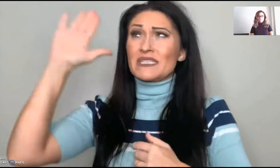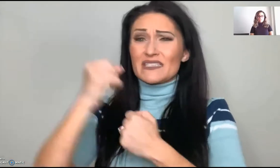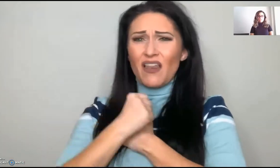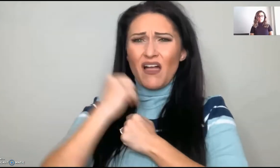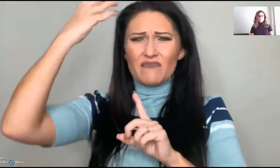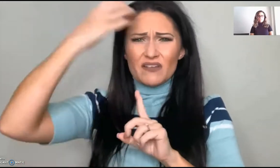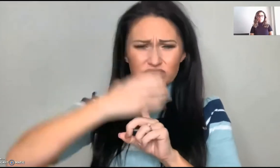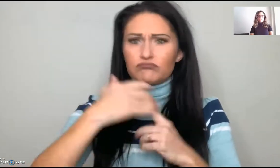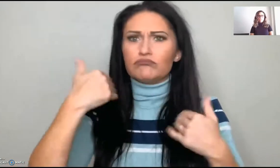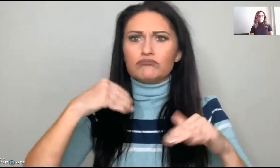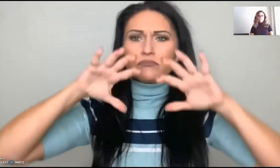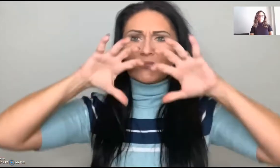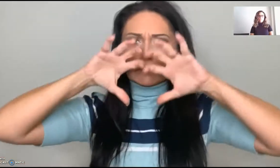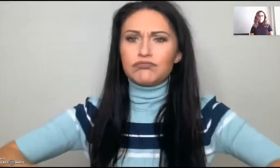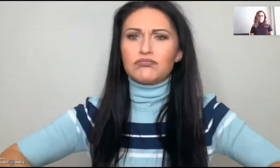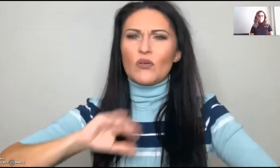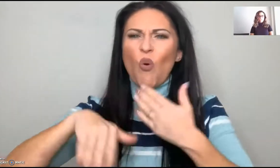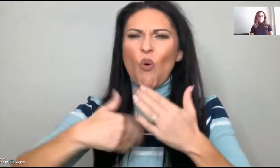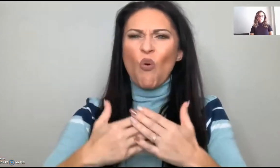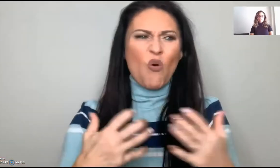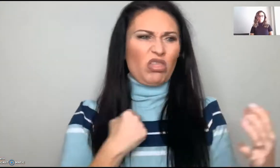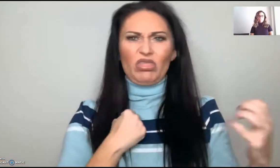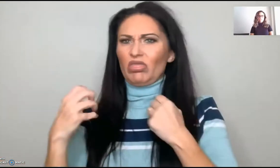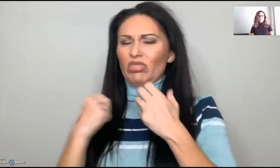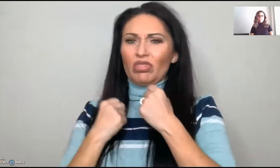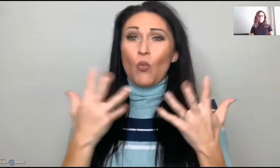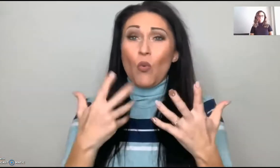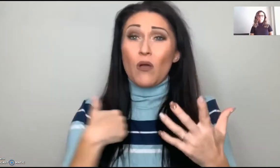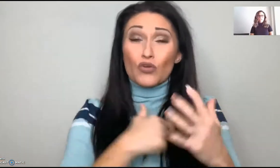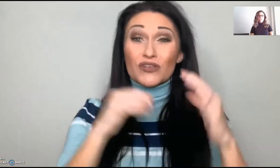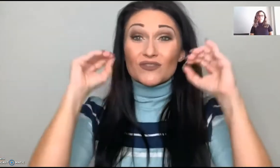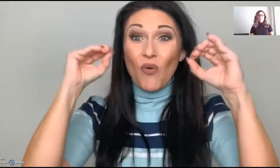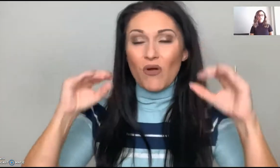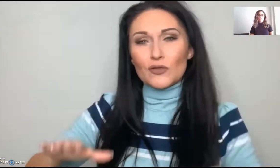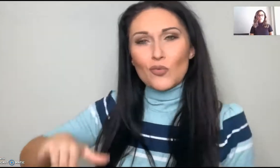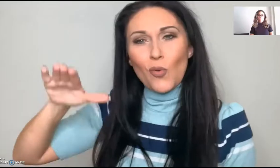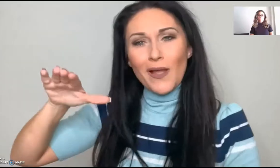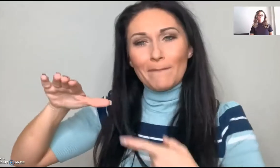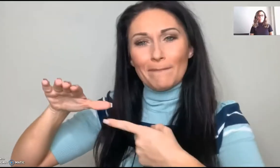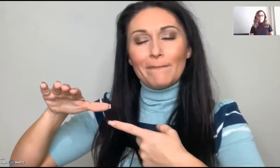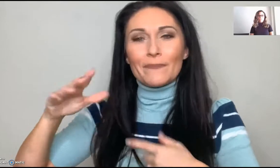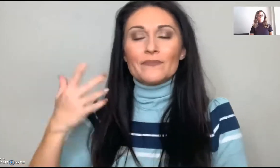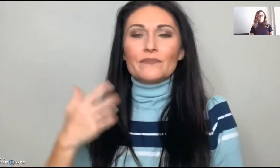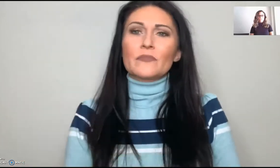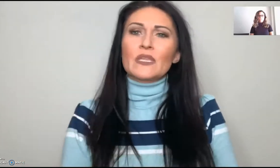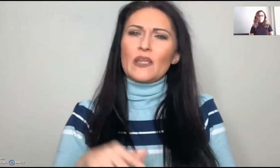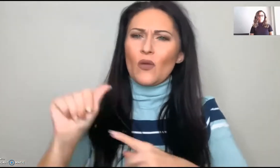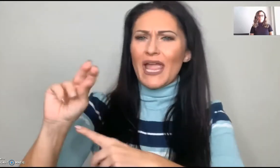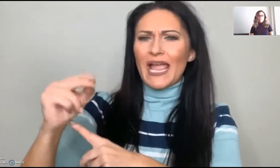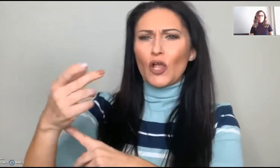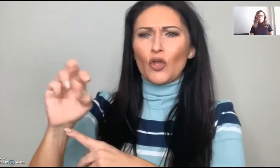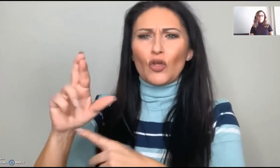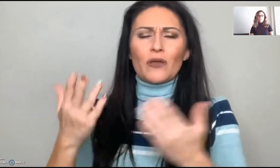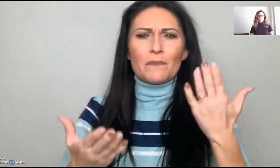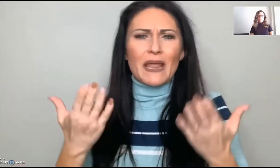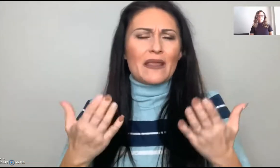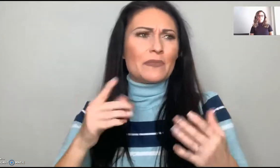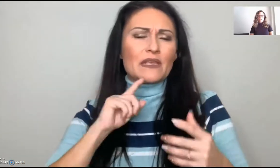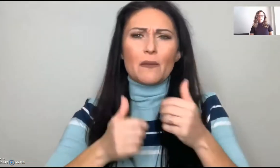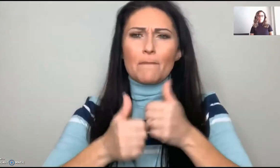It's really important to be rooted in his love because God can tear down all of the things that were thrown at us growing up.